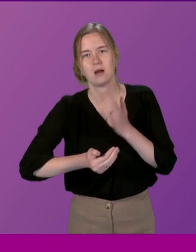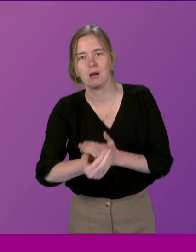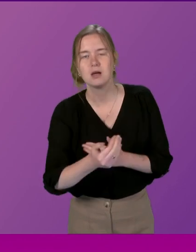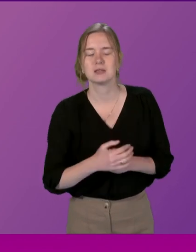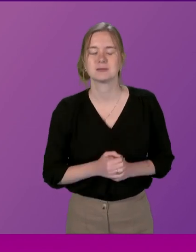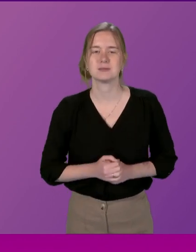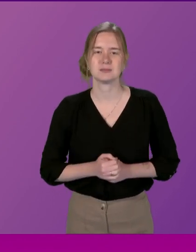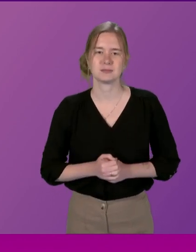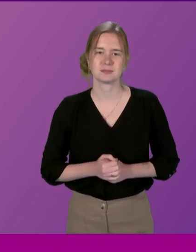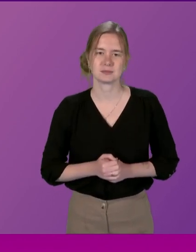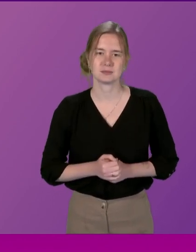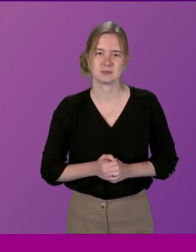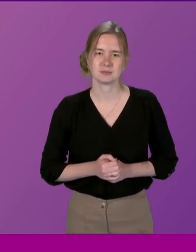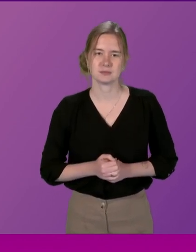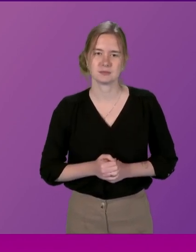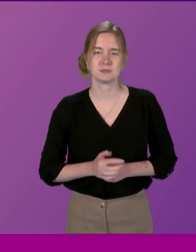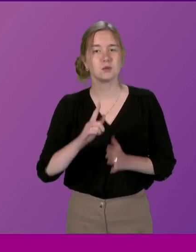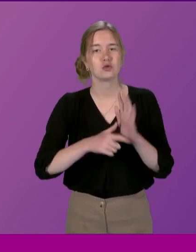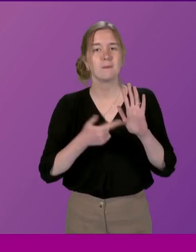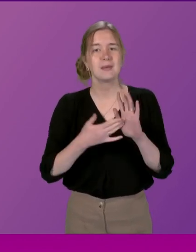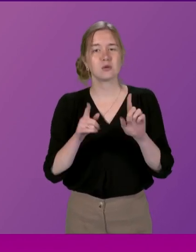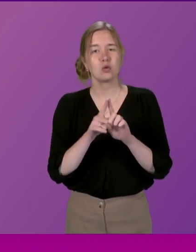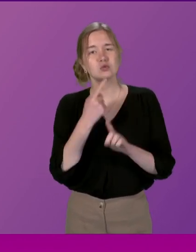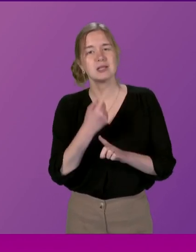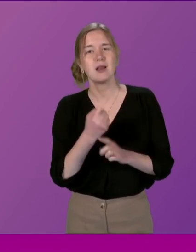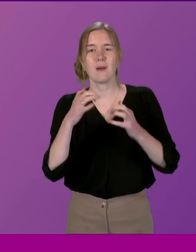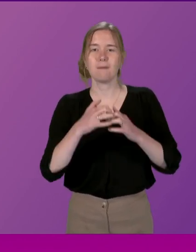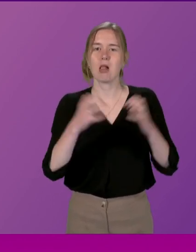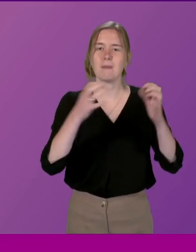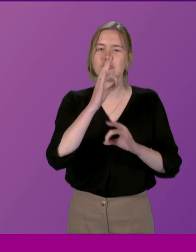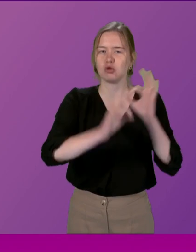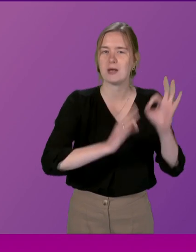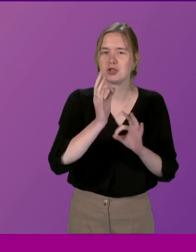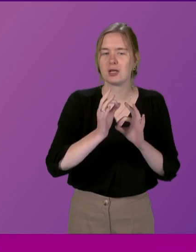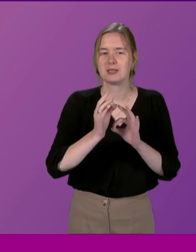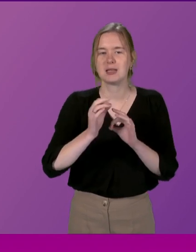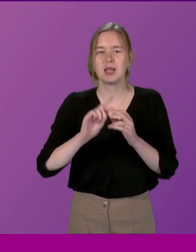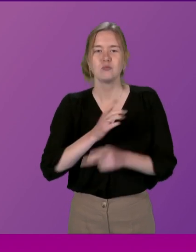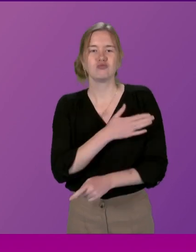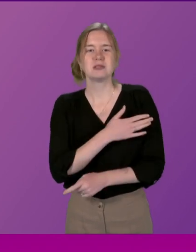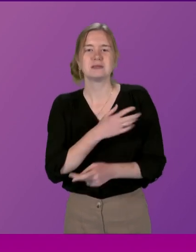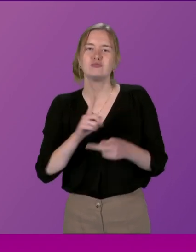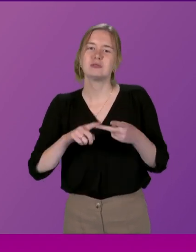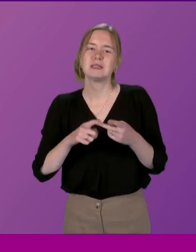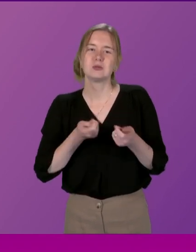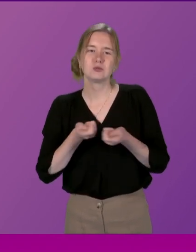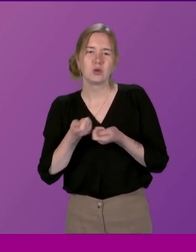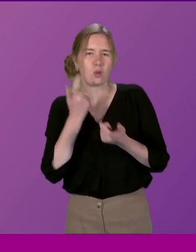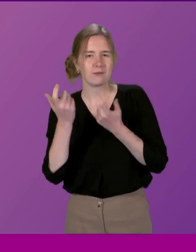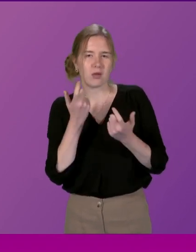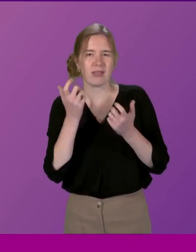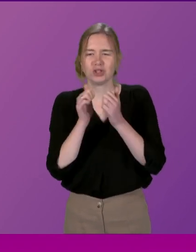this I don't know, also John Mason mentioned parliamentary questions And the presiding officer working out the genuineness